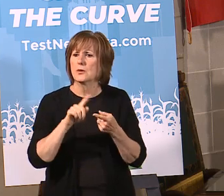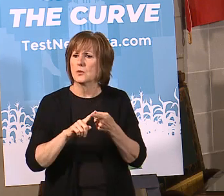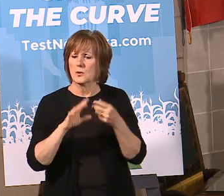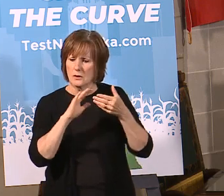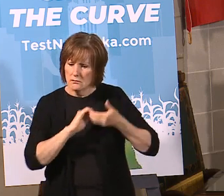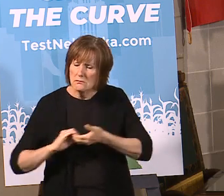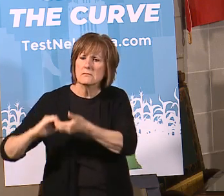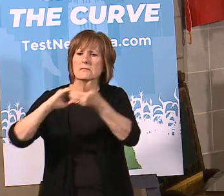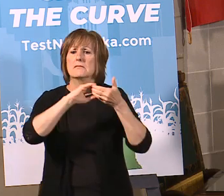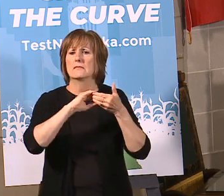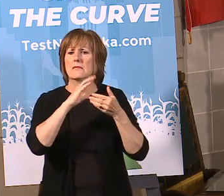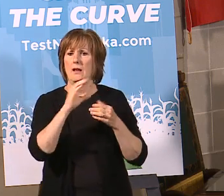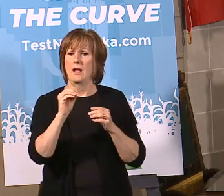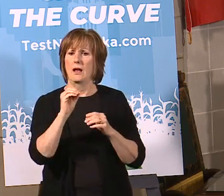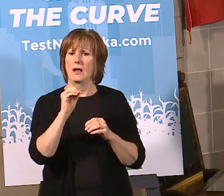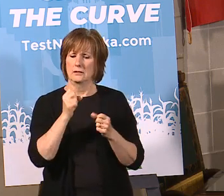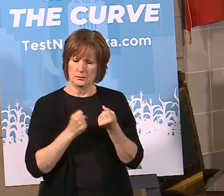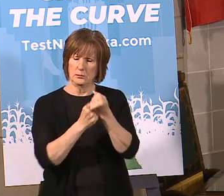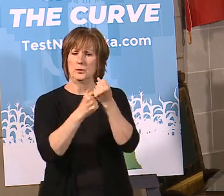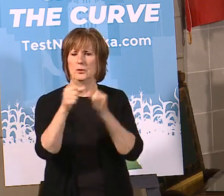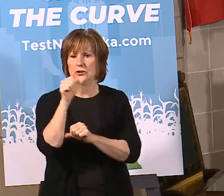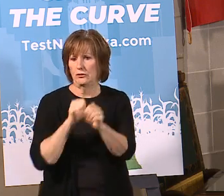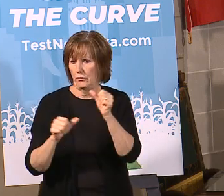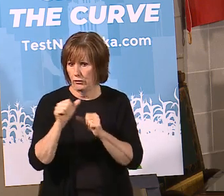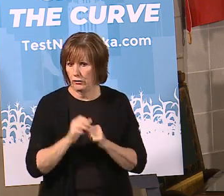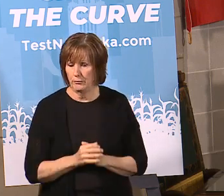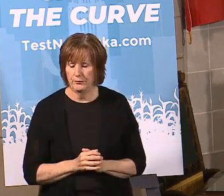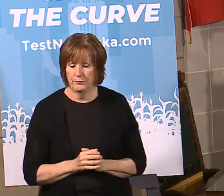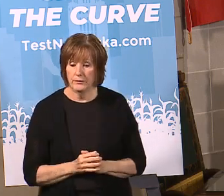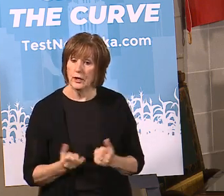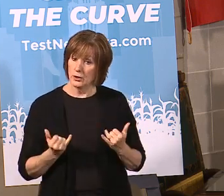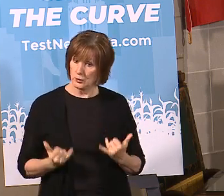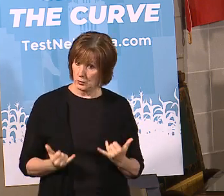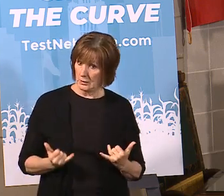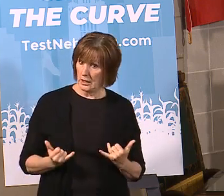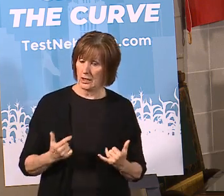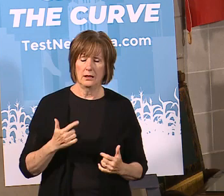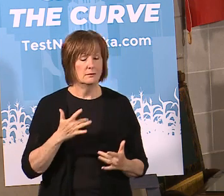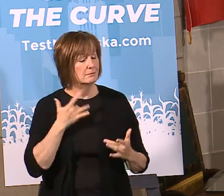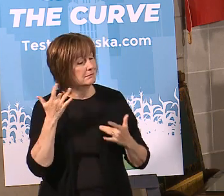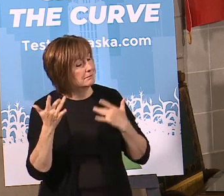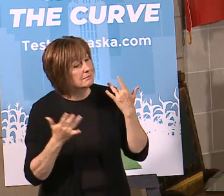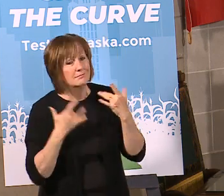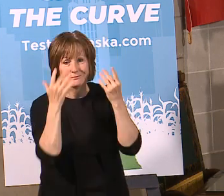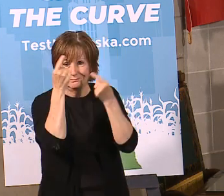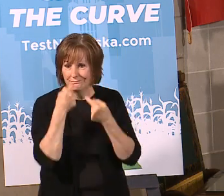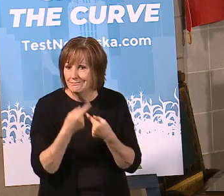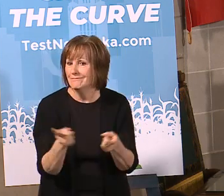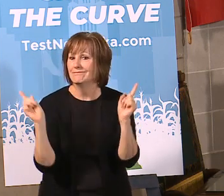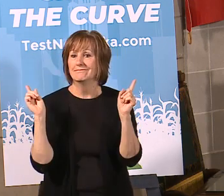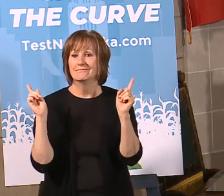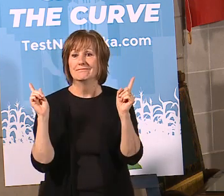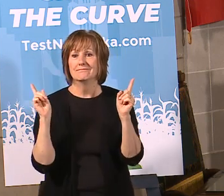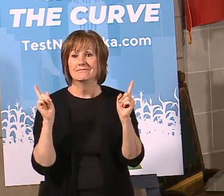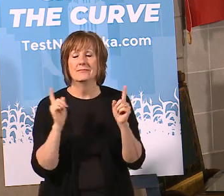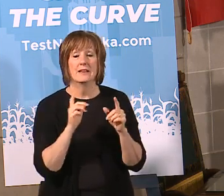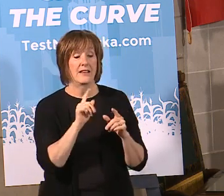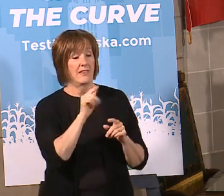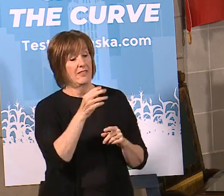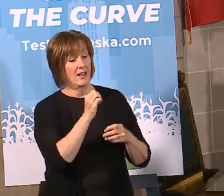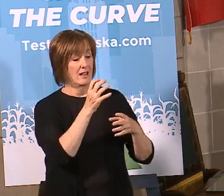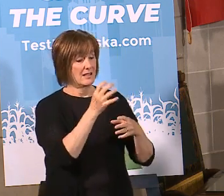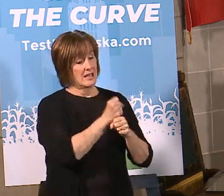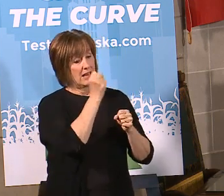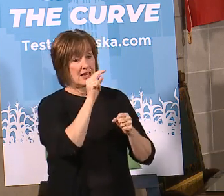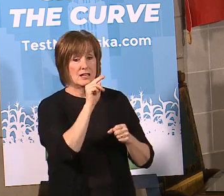and a dedication to support one another. So today I am excited to announce the Get Nebraska